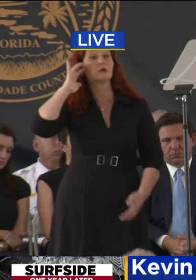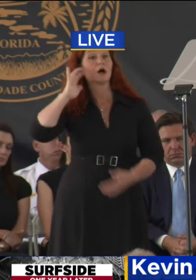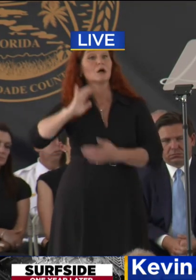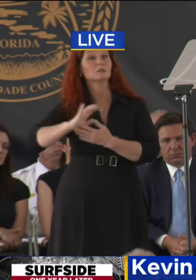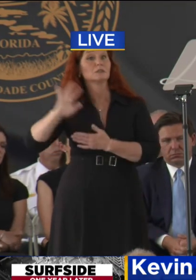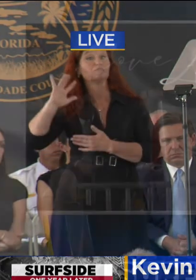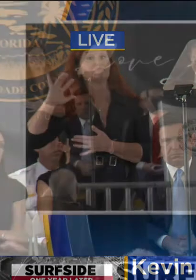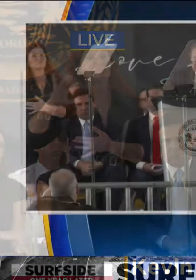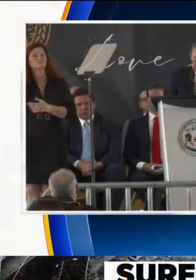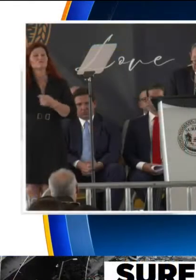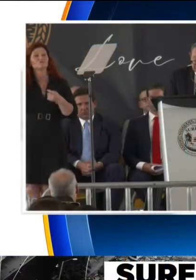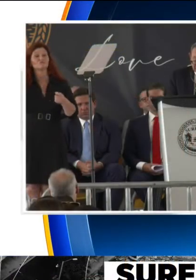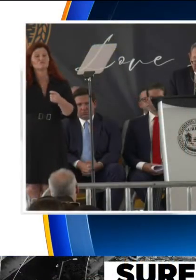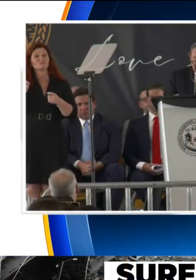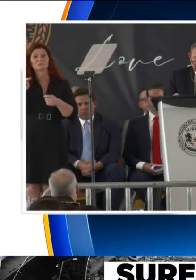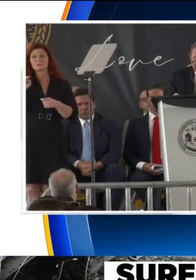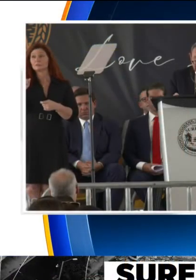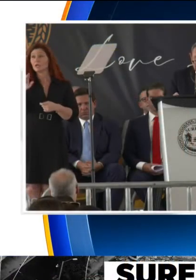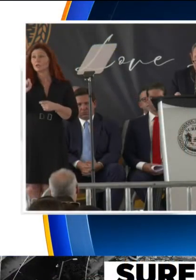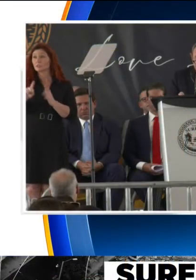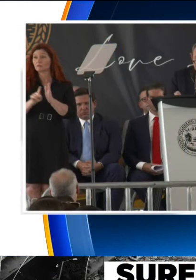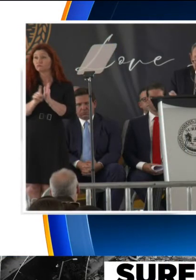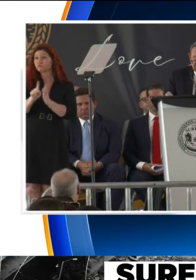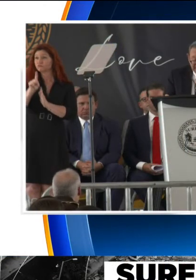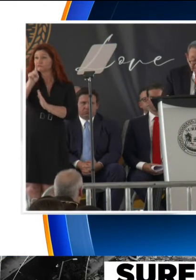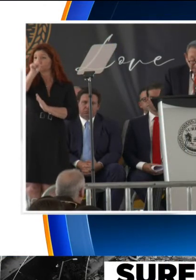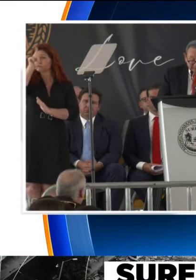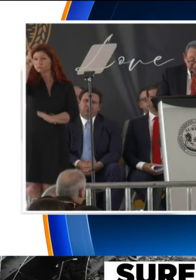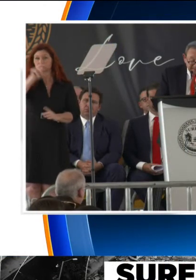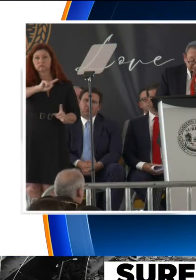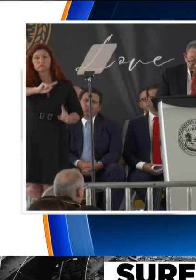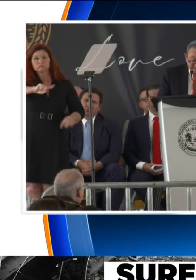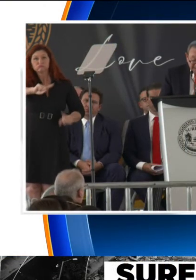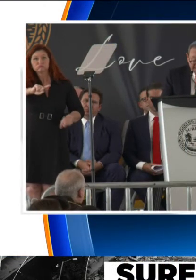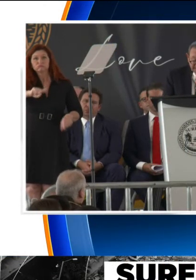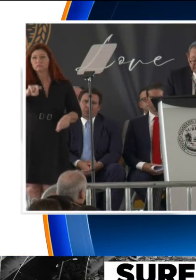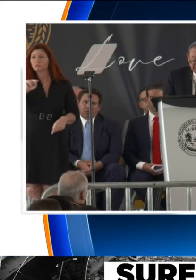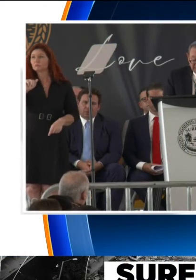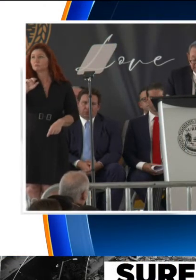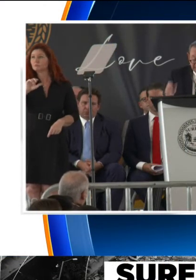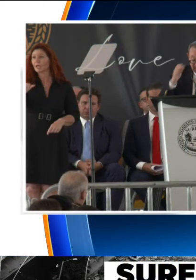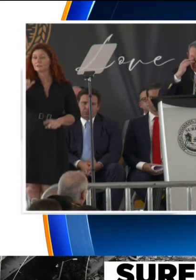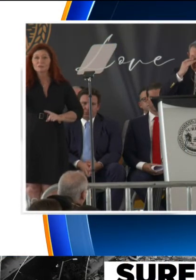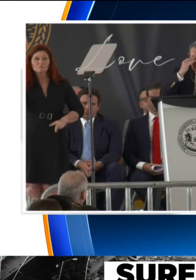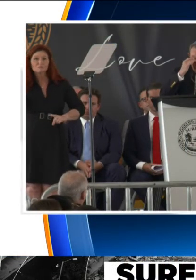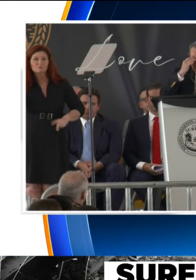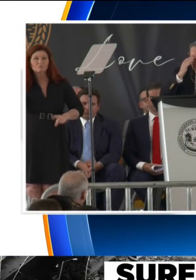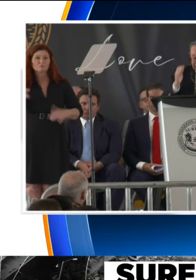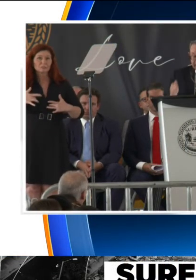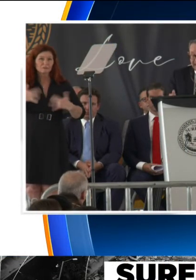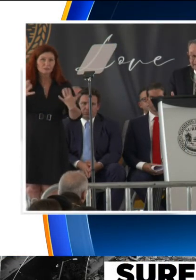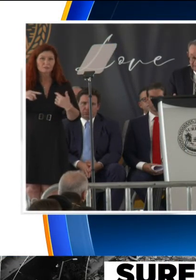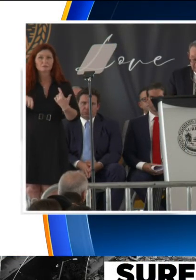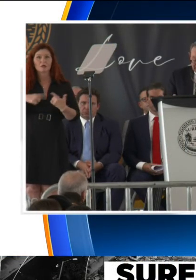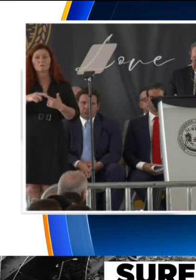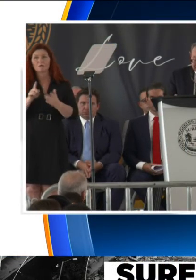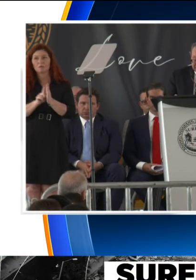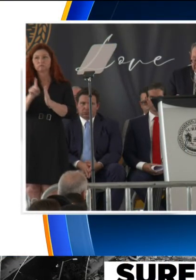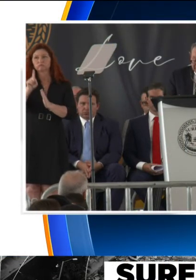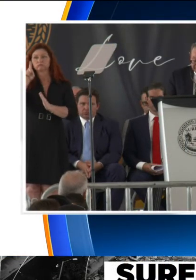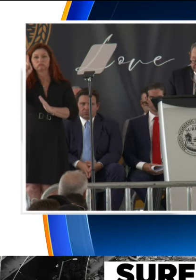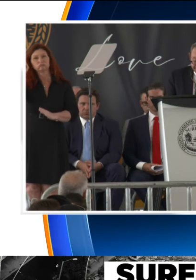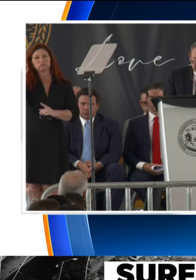Challenger. Judy would travel with June to NASA-related events regarding Challenger and the